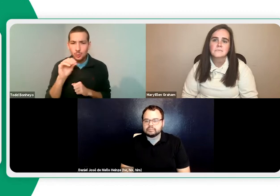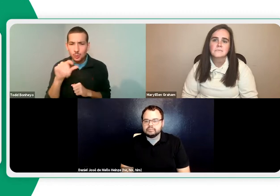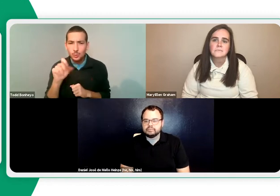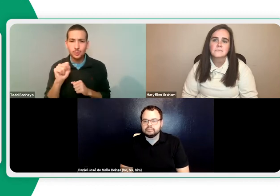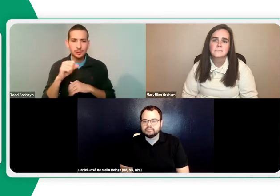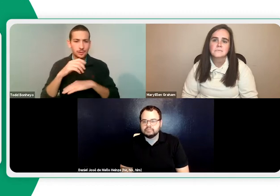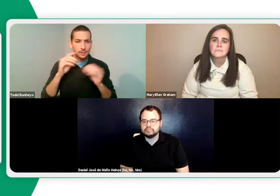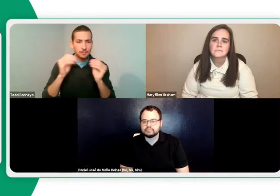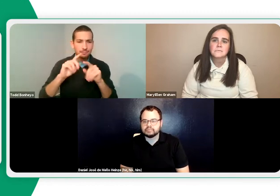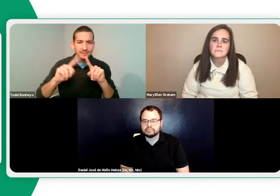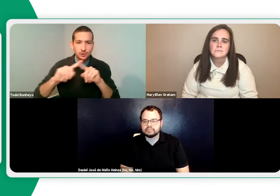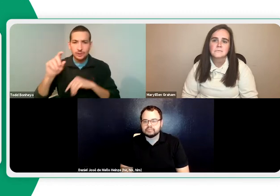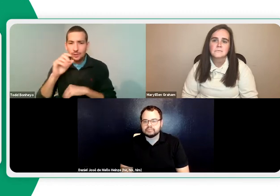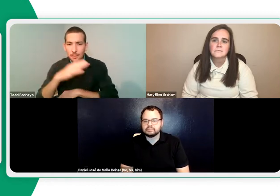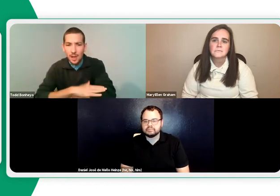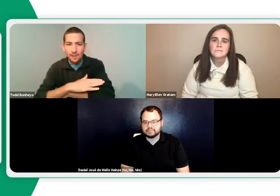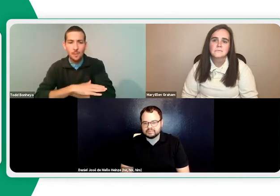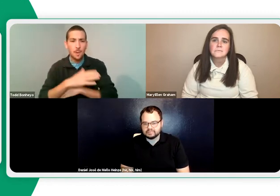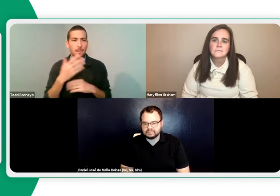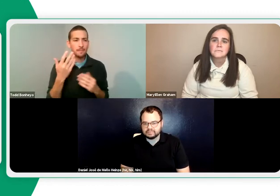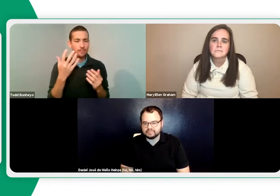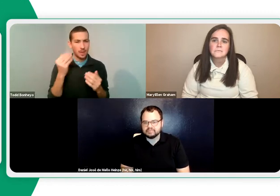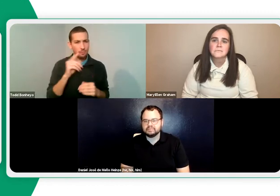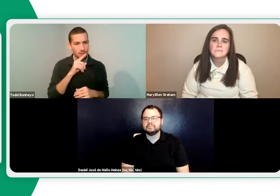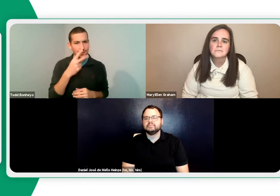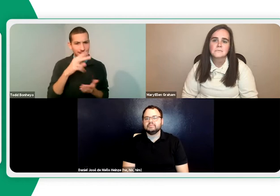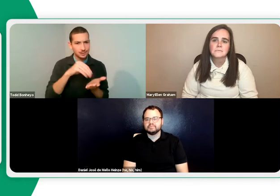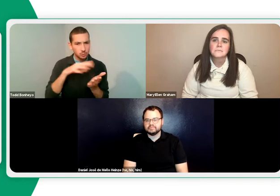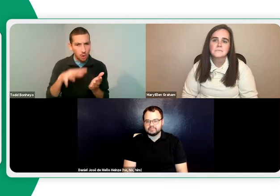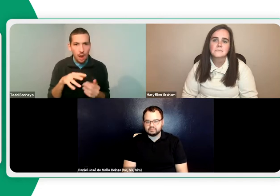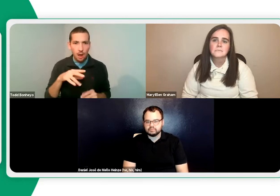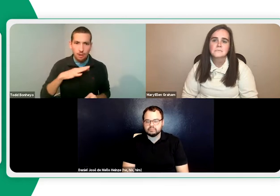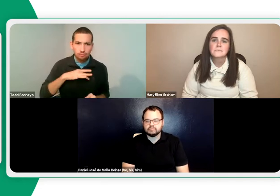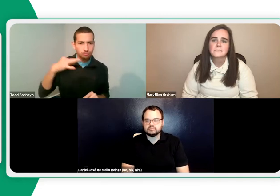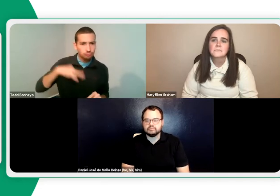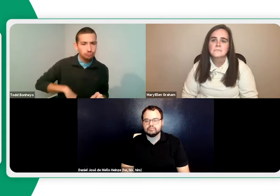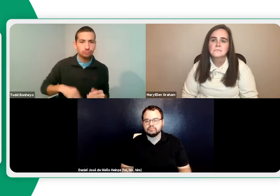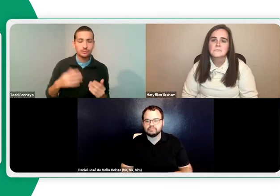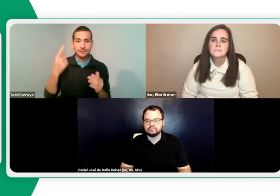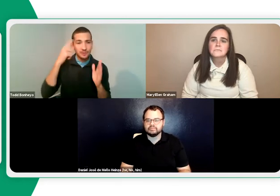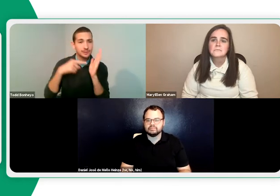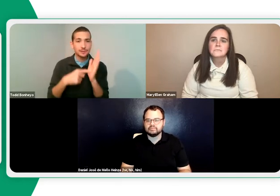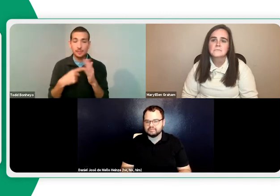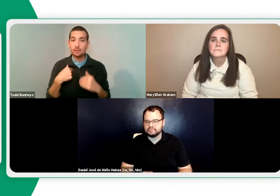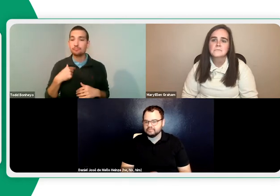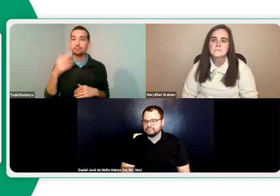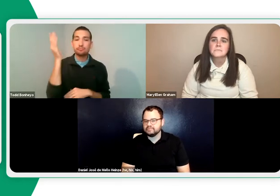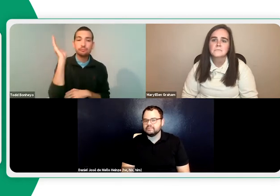forced to rely on more tech, more gadgets, more tools, more platforms. And I do see the way it